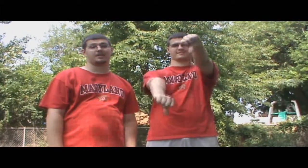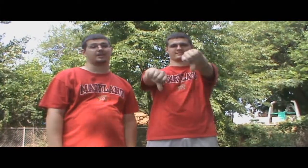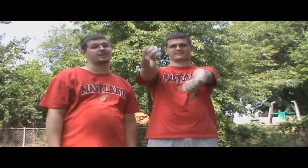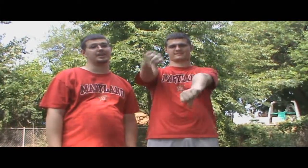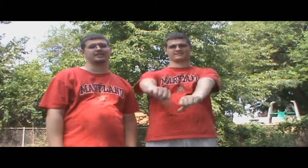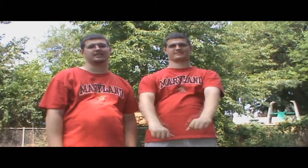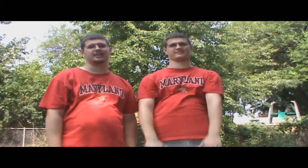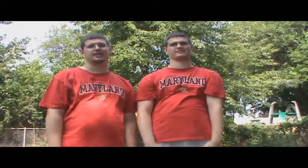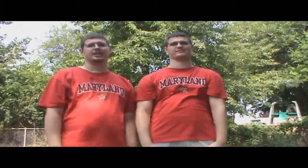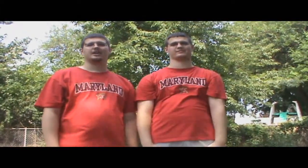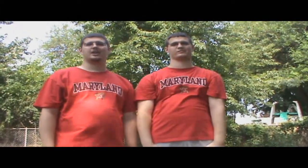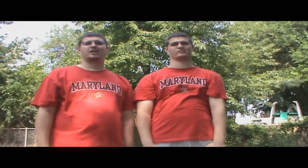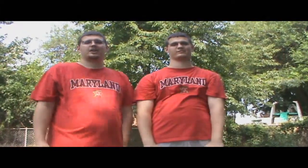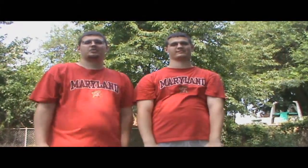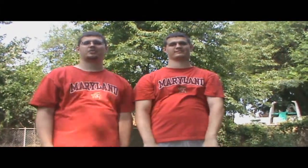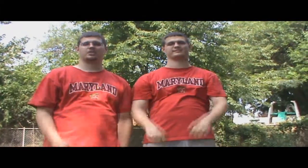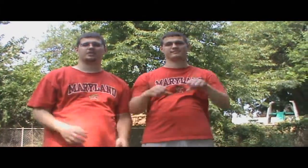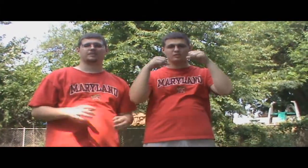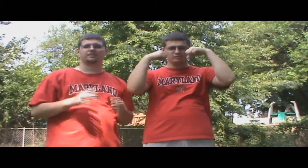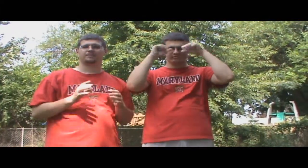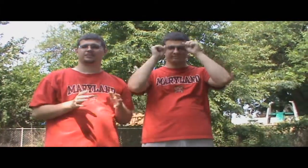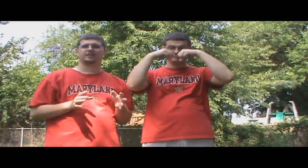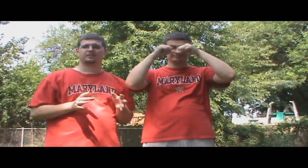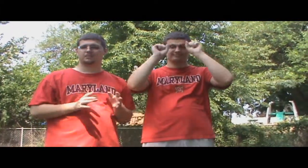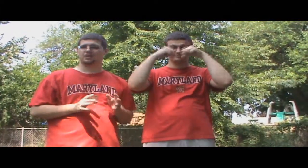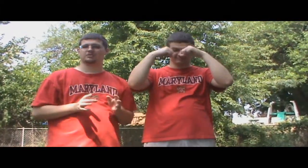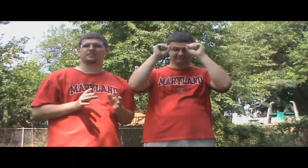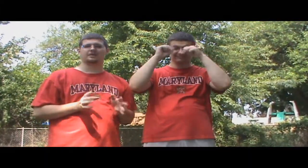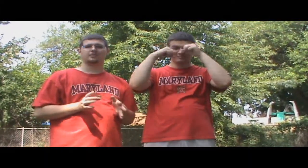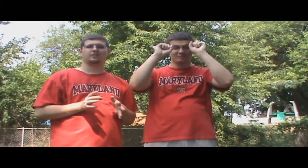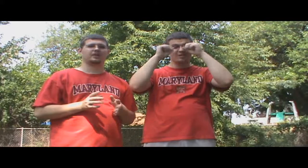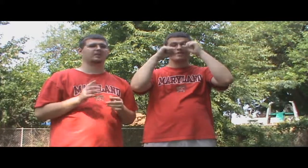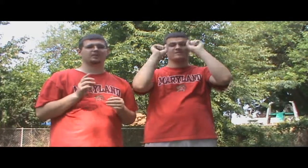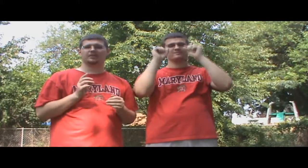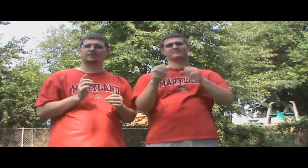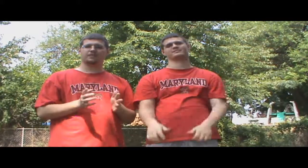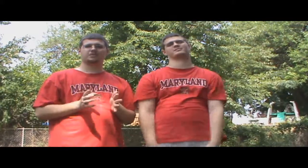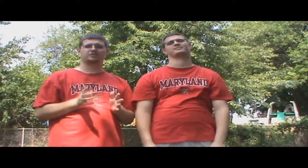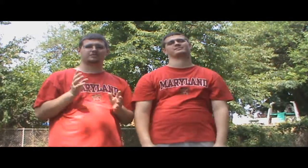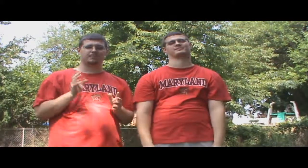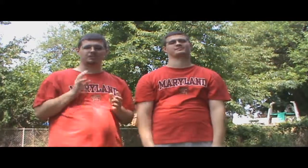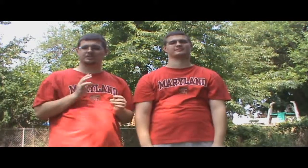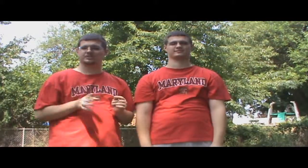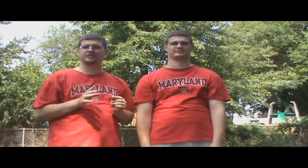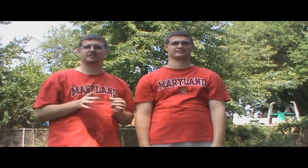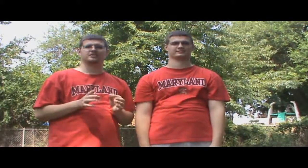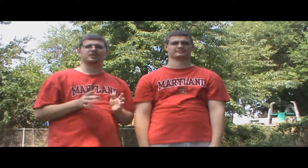out and then that's it. Now, here's what we're going to do. Pros about the Wii. First, motion sensor.